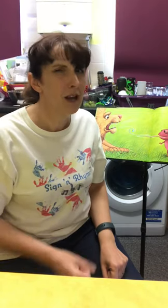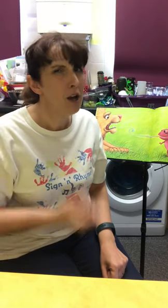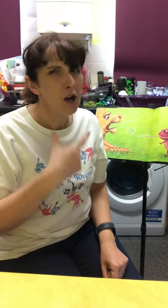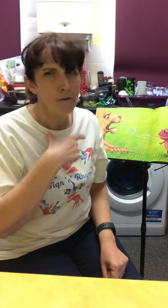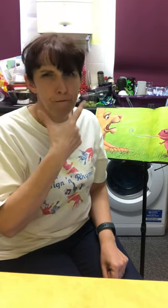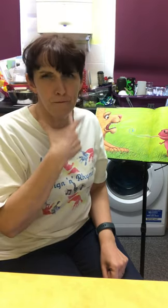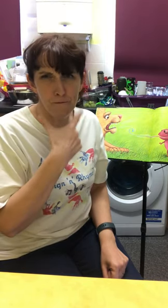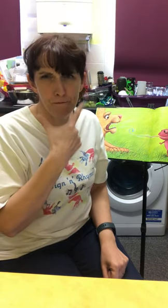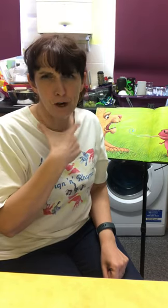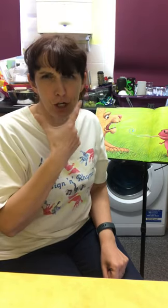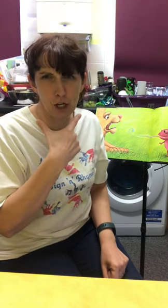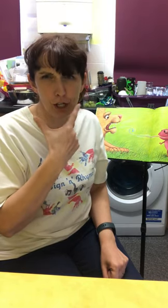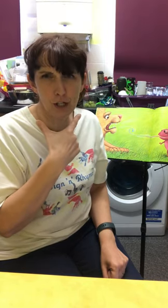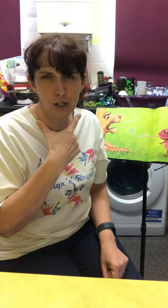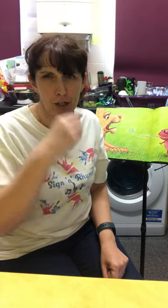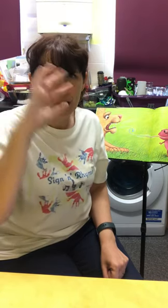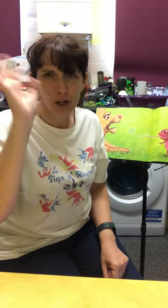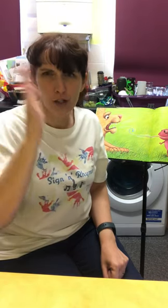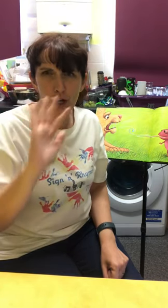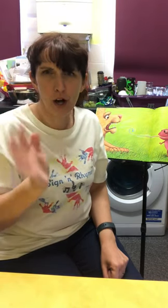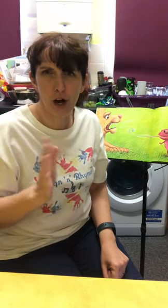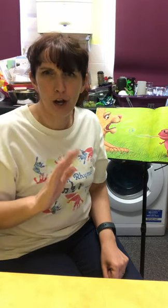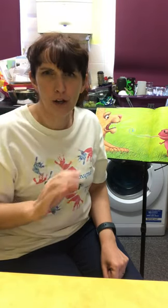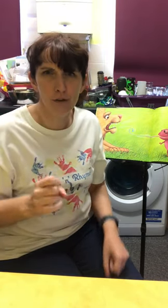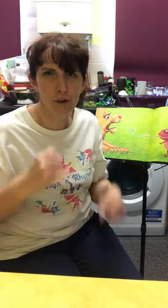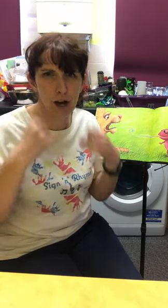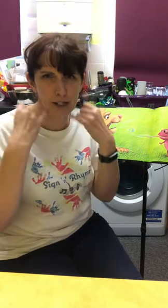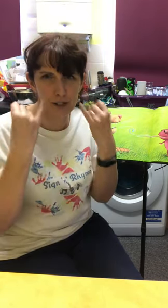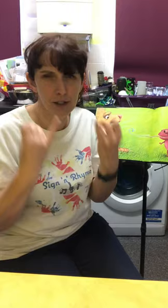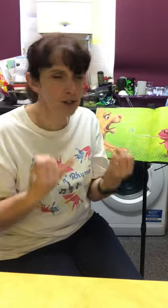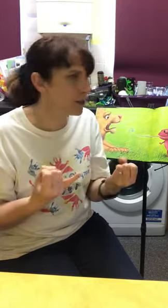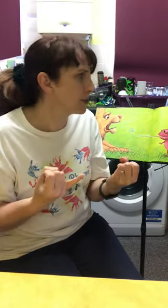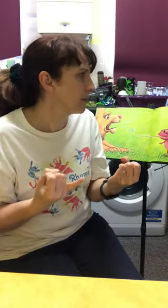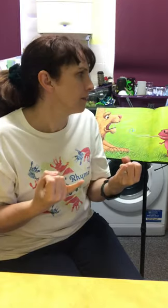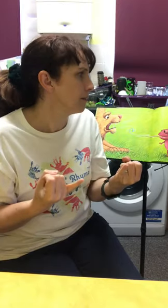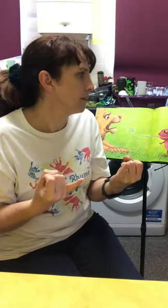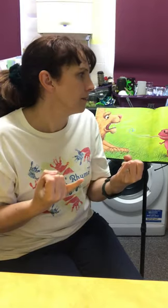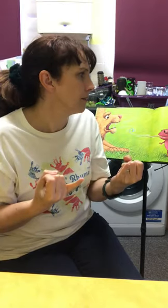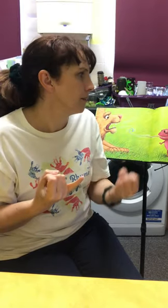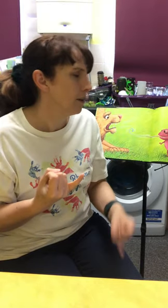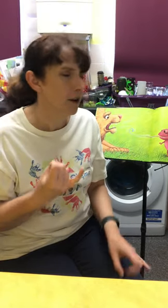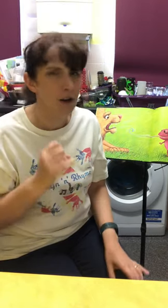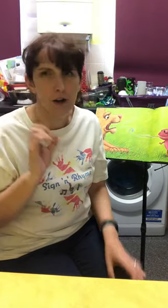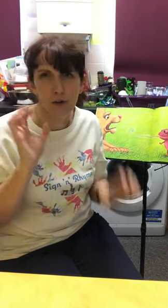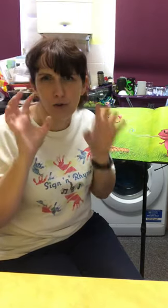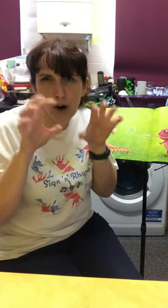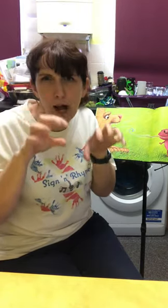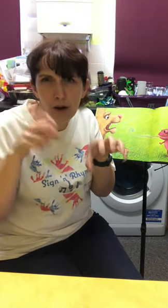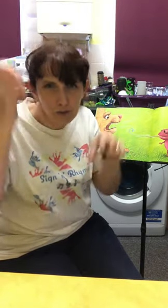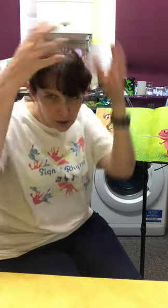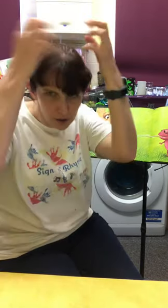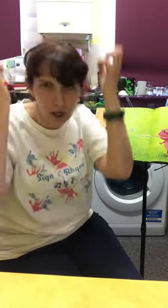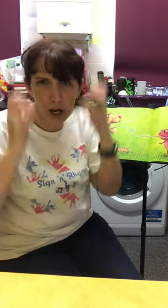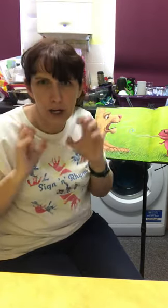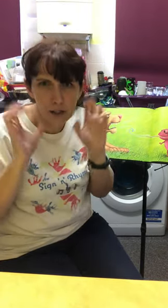Funny colouritis, growled the lion.